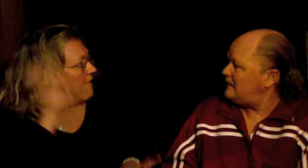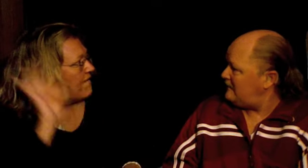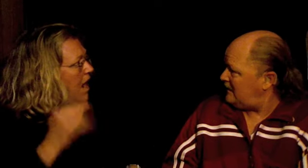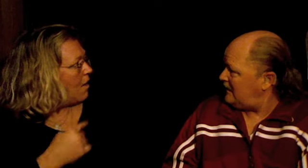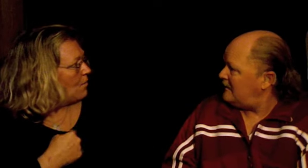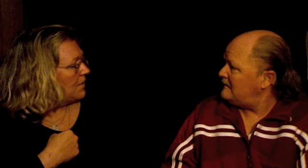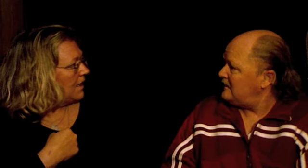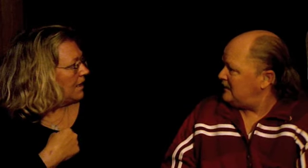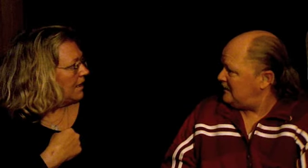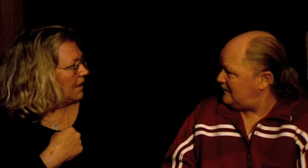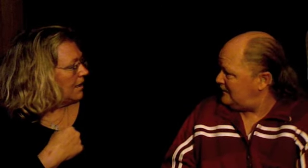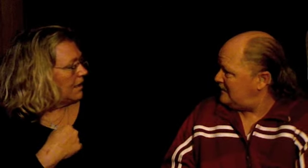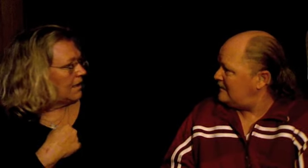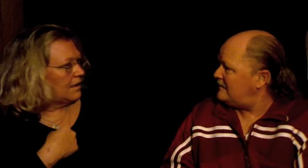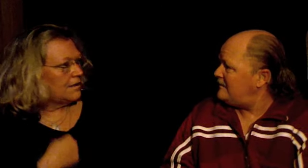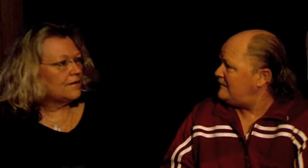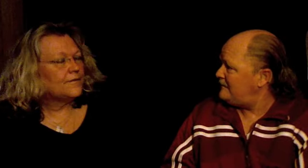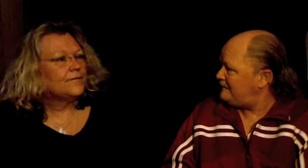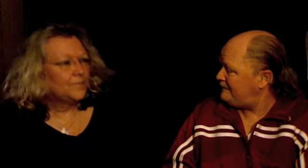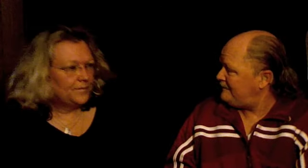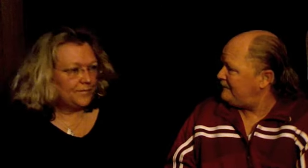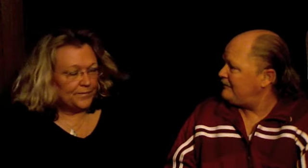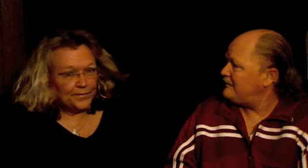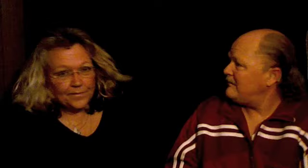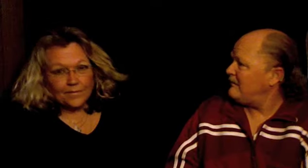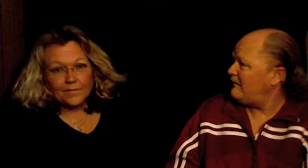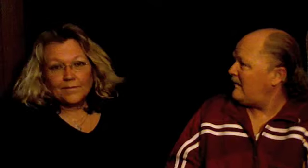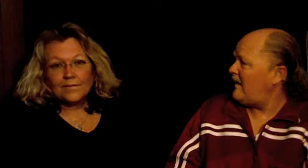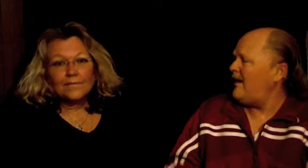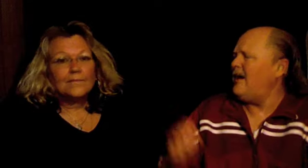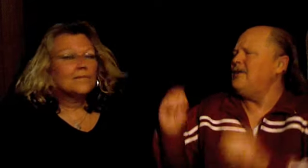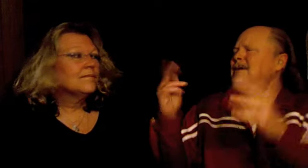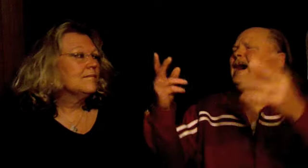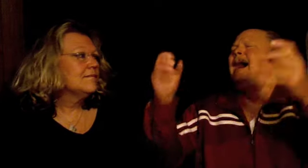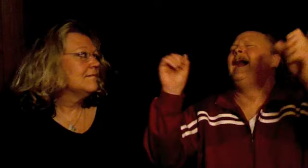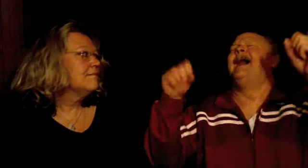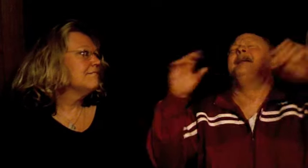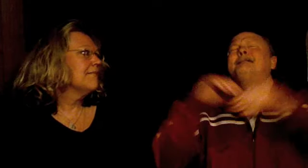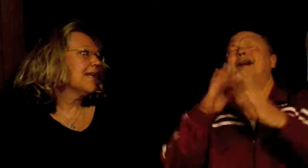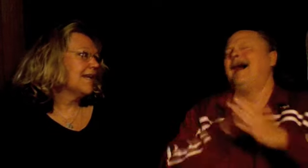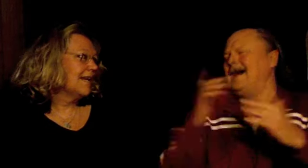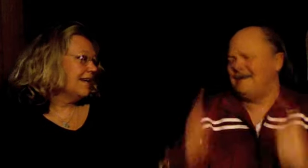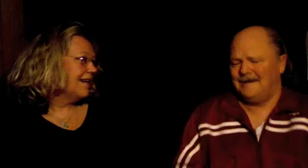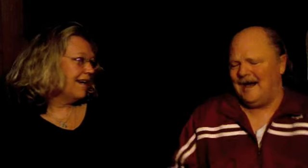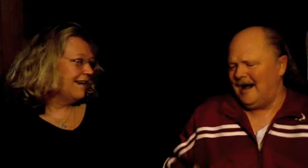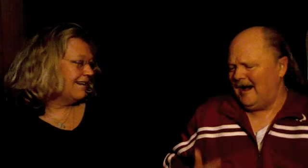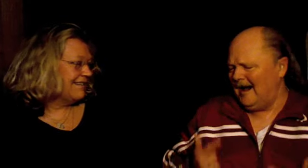found me Oh, in my life